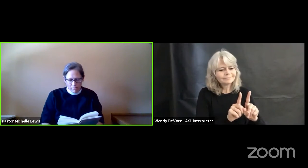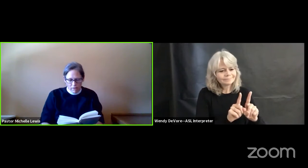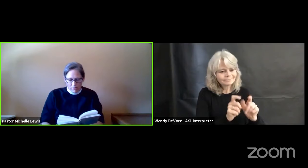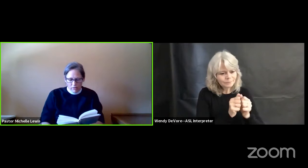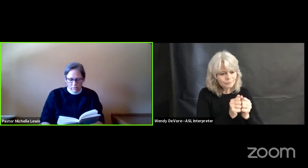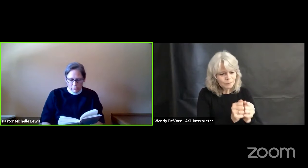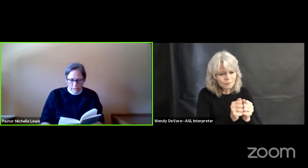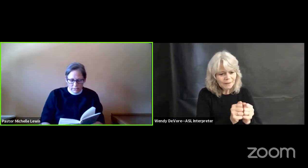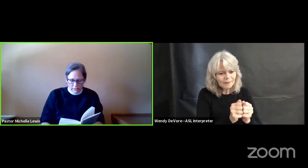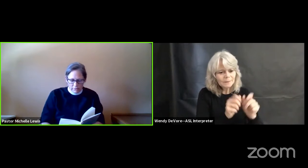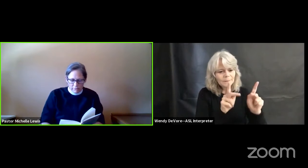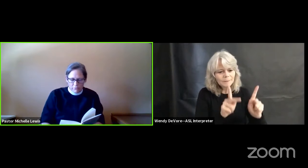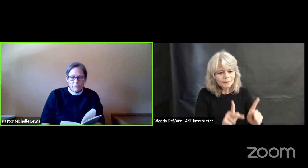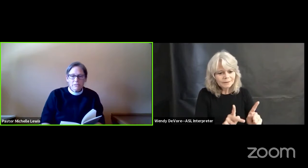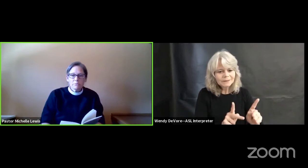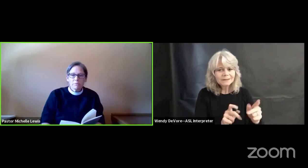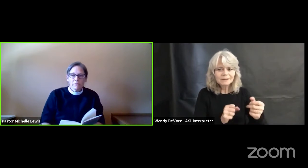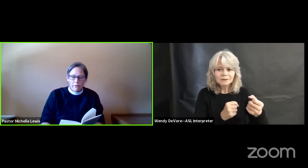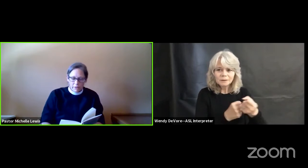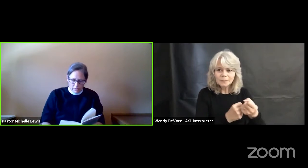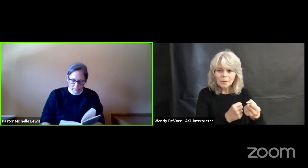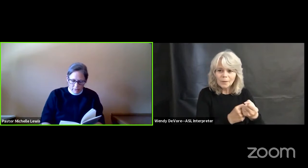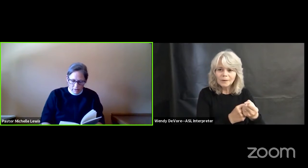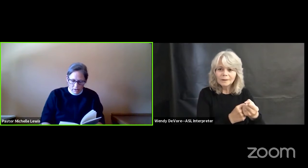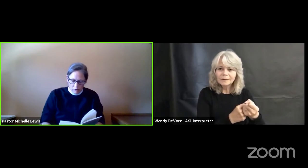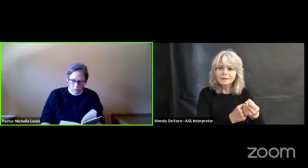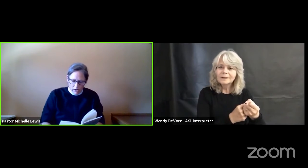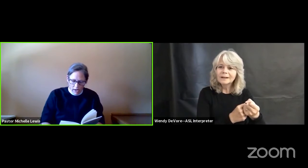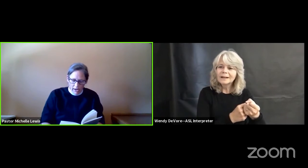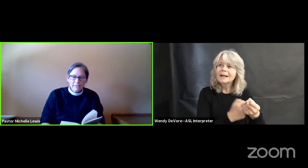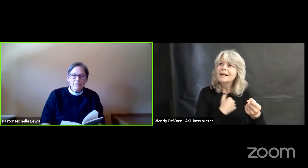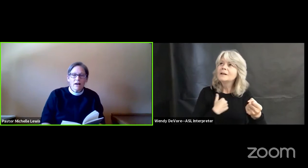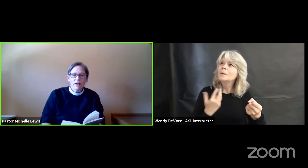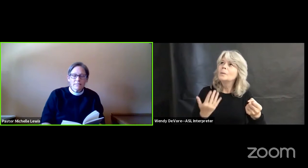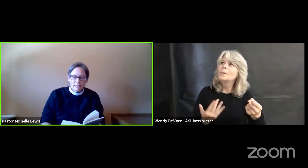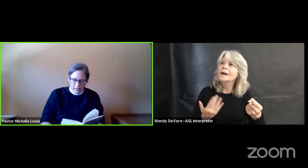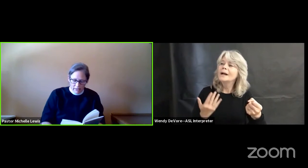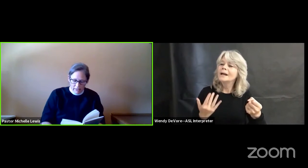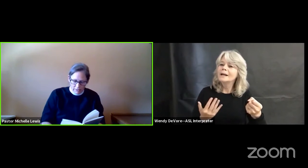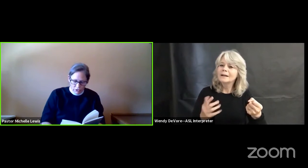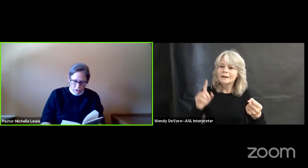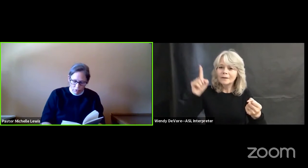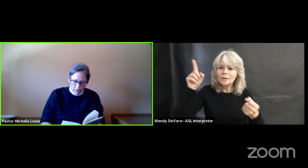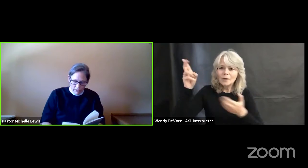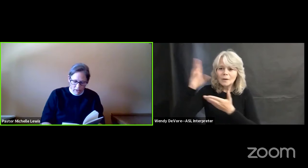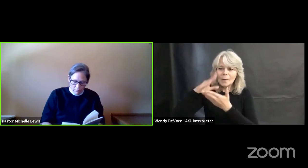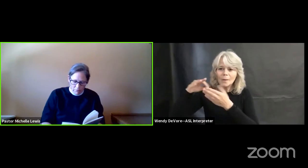listen listen for the spirit who guides us into showing up